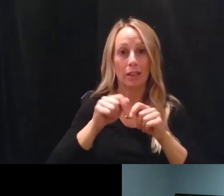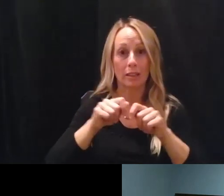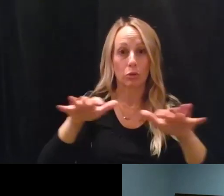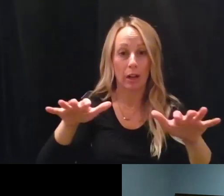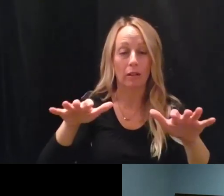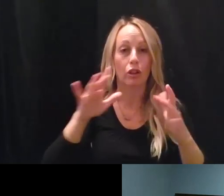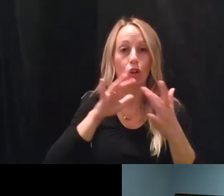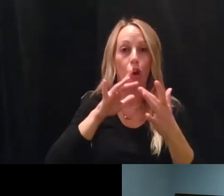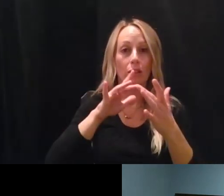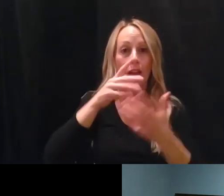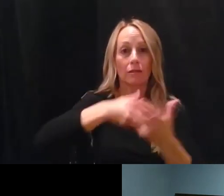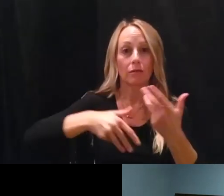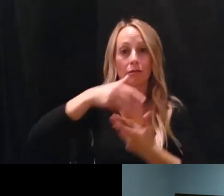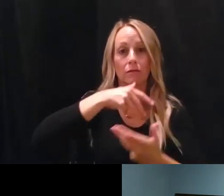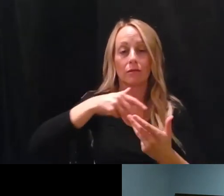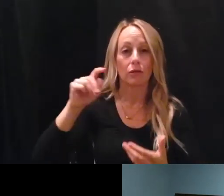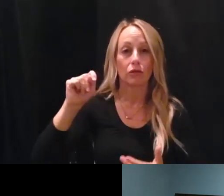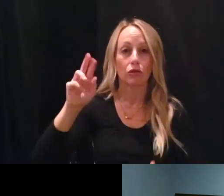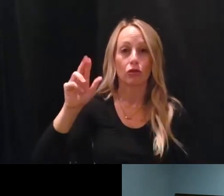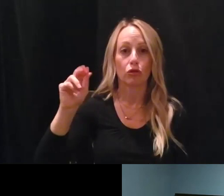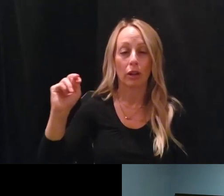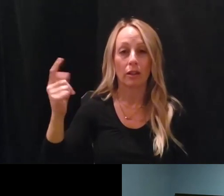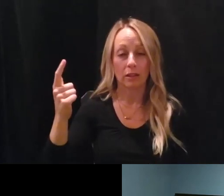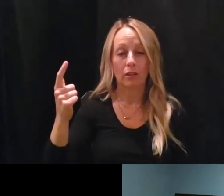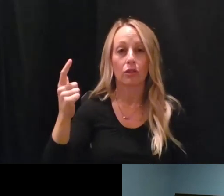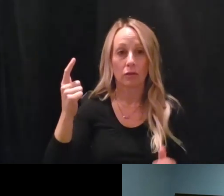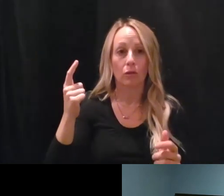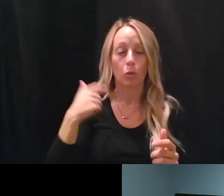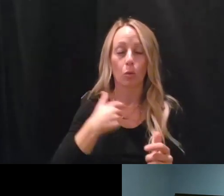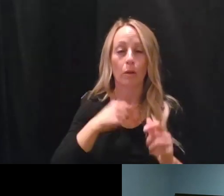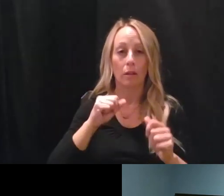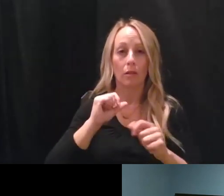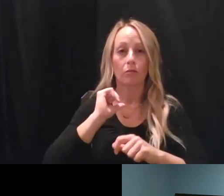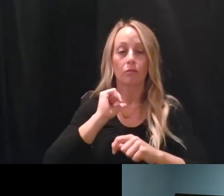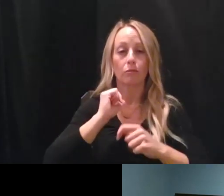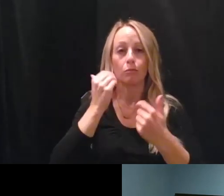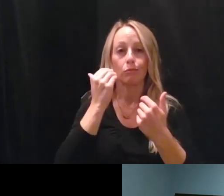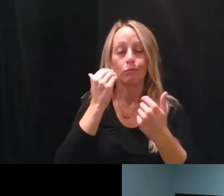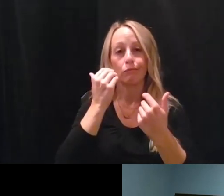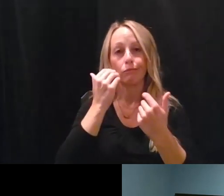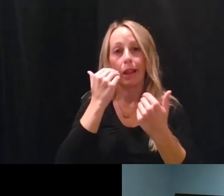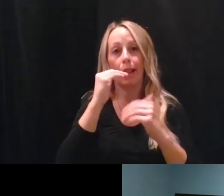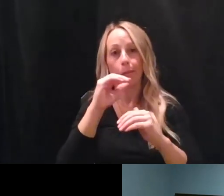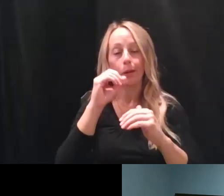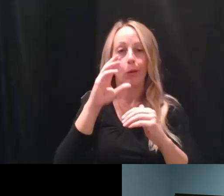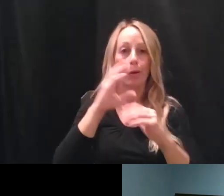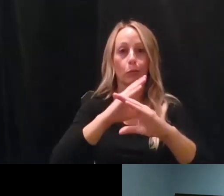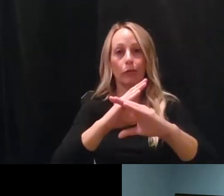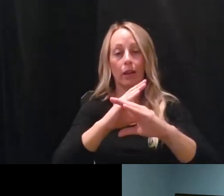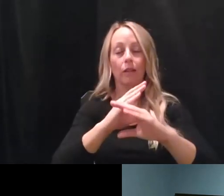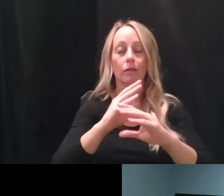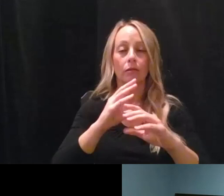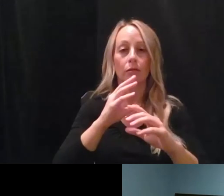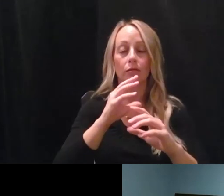tracing has the goal of preventing further spread of the illness, not pinpointing where someone actually got the